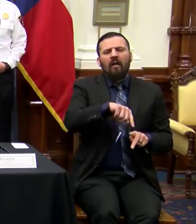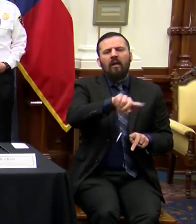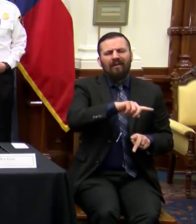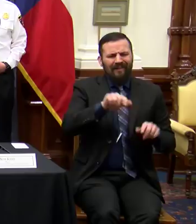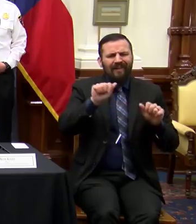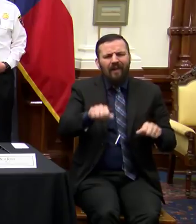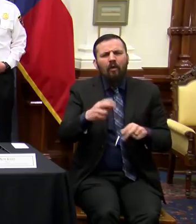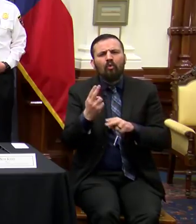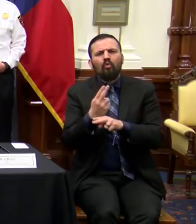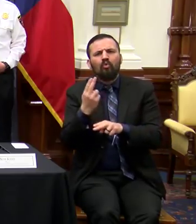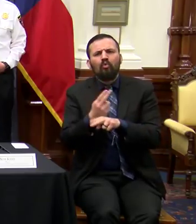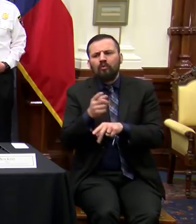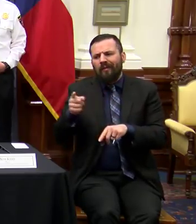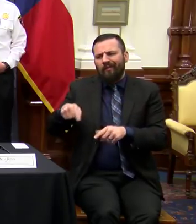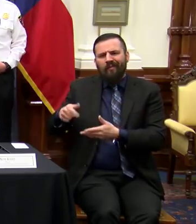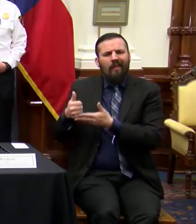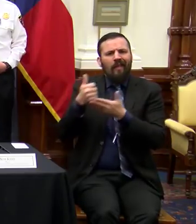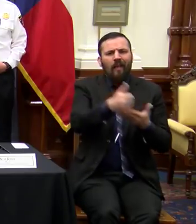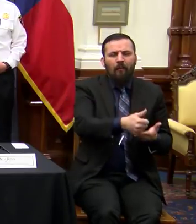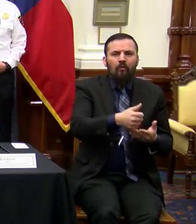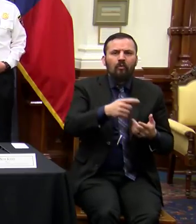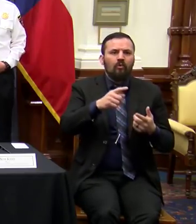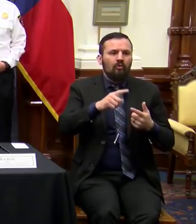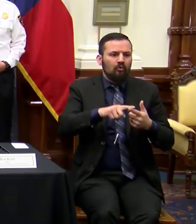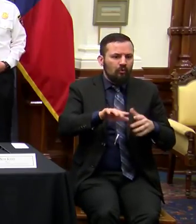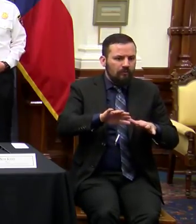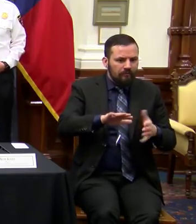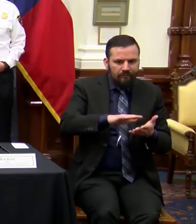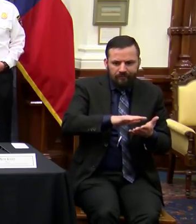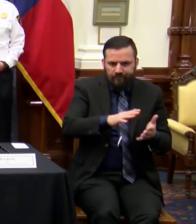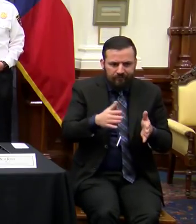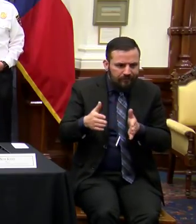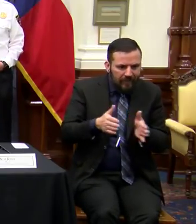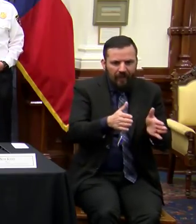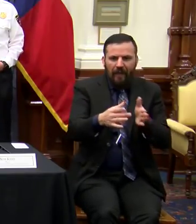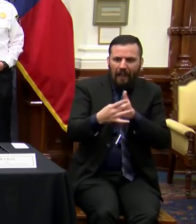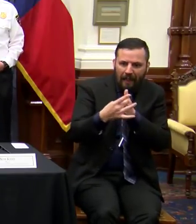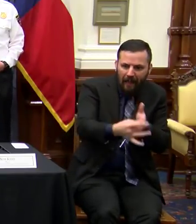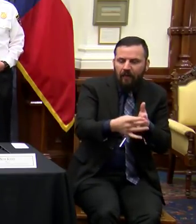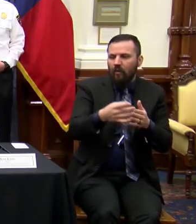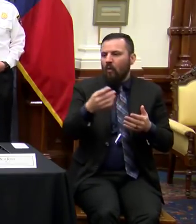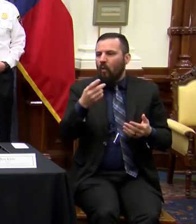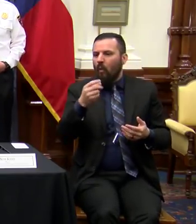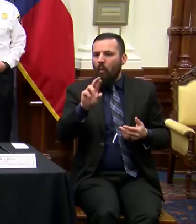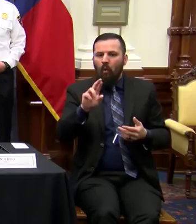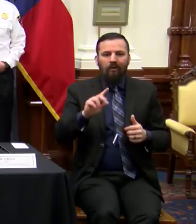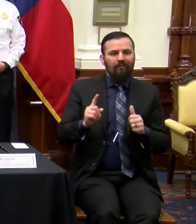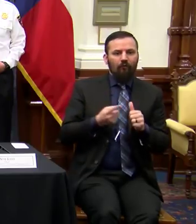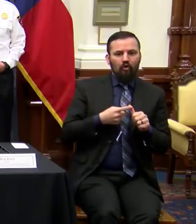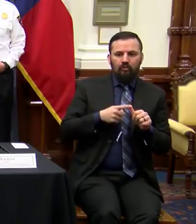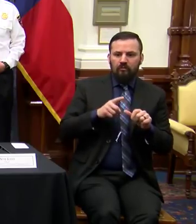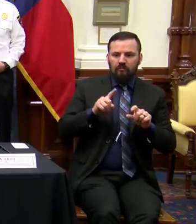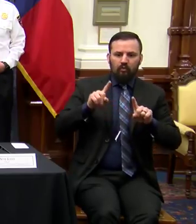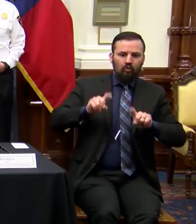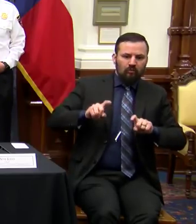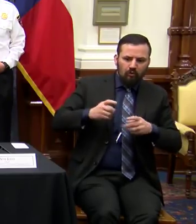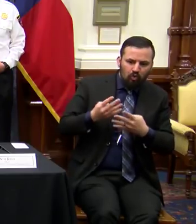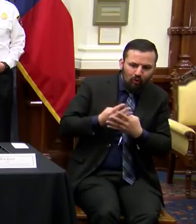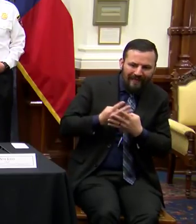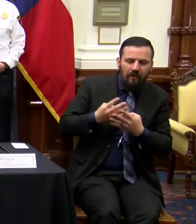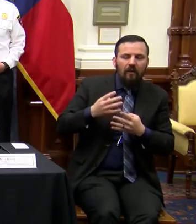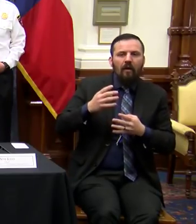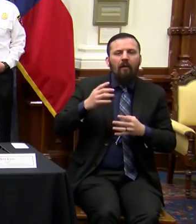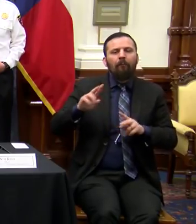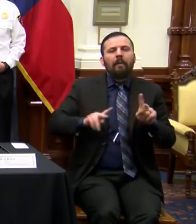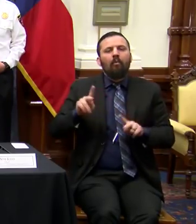in either the pre-clearing or the guidance or initial screening of the vehicles that come to those drive-thru